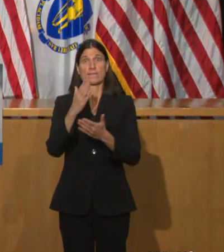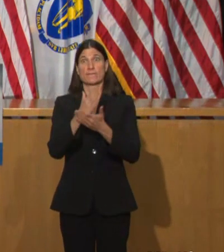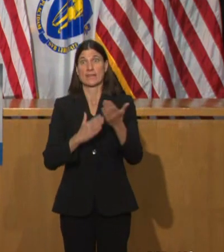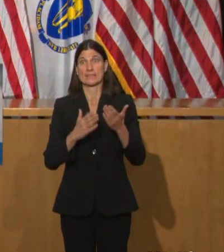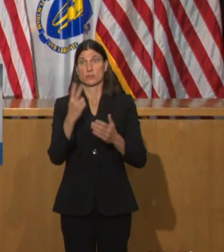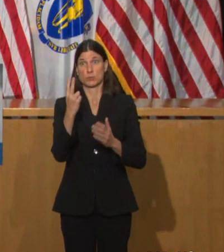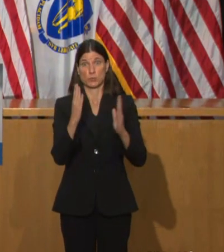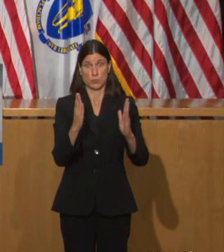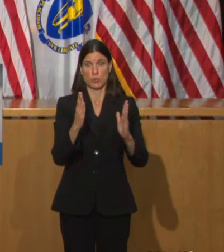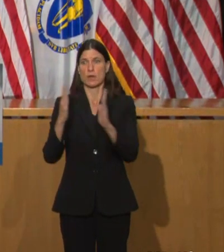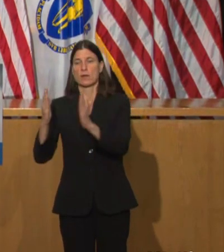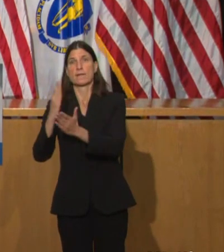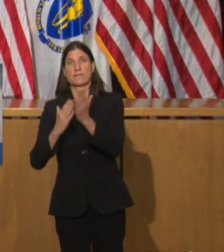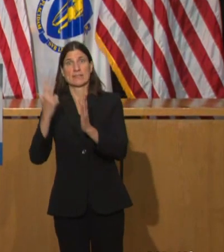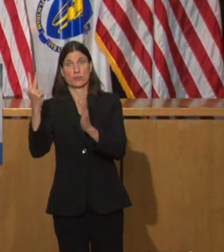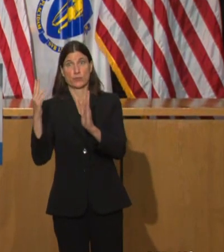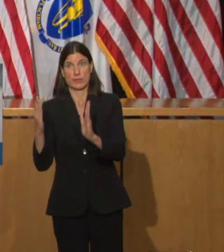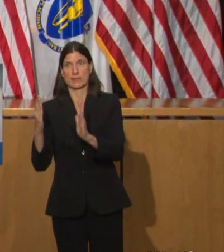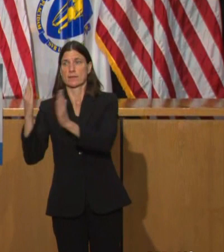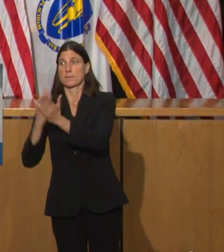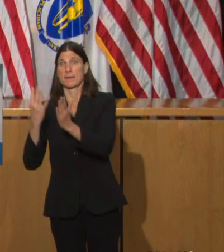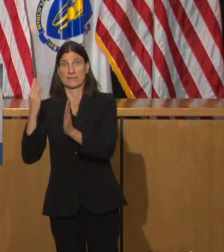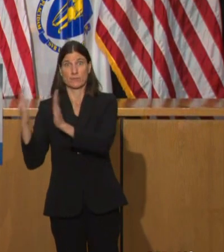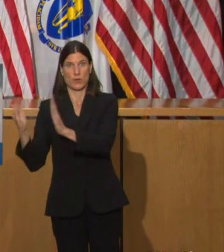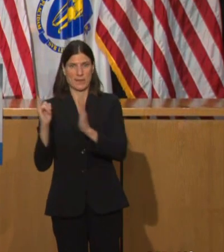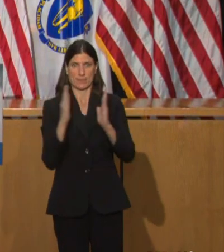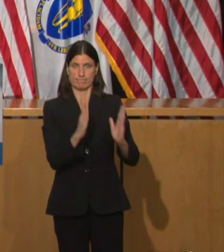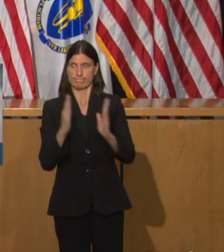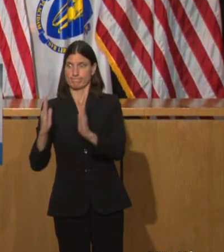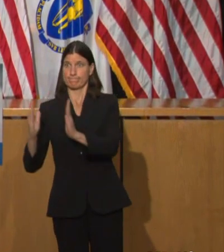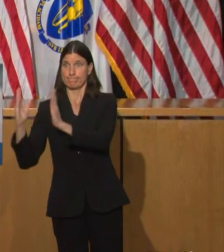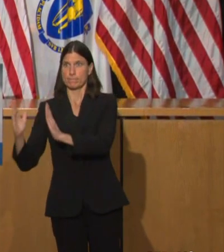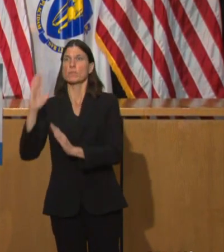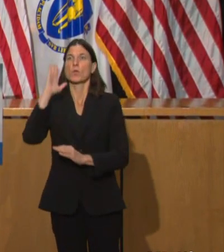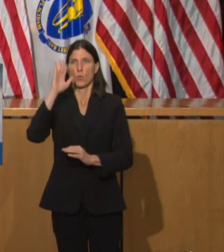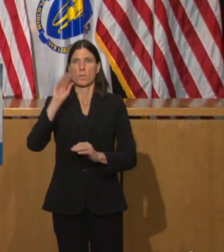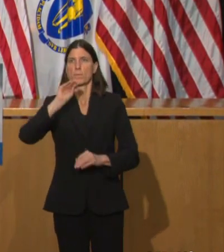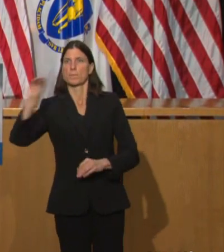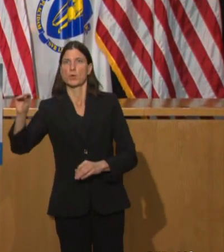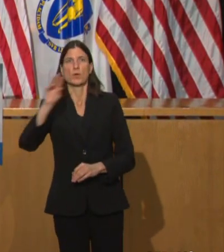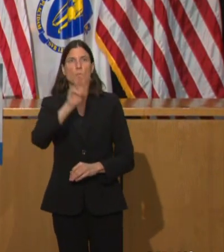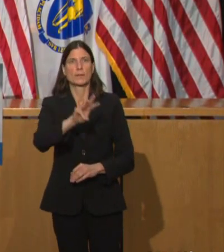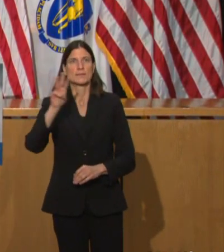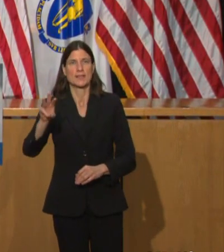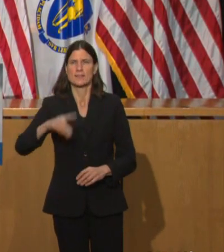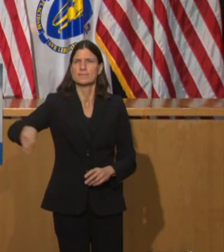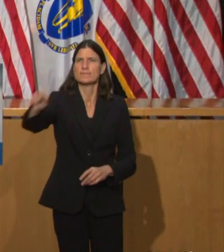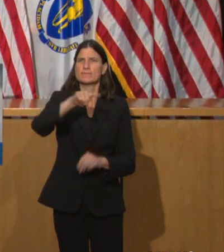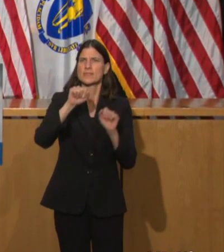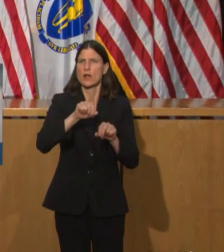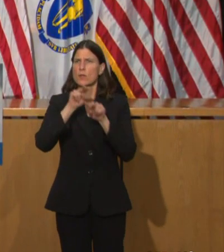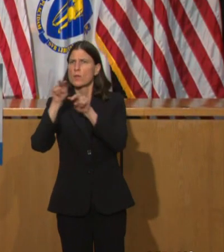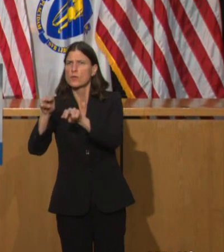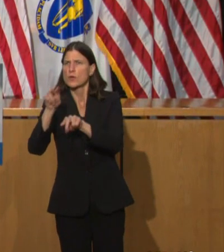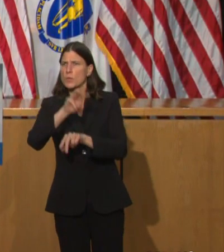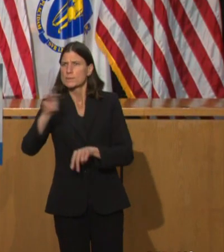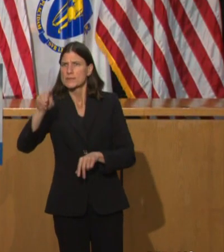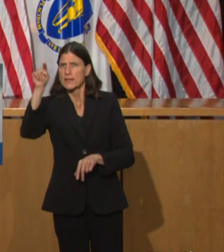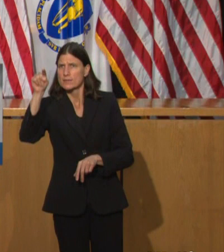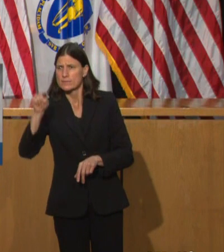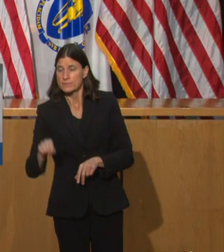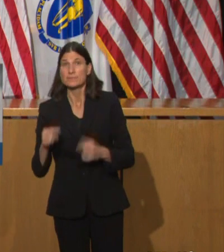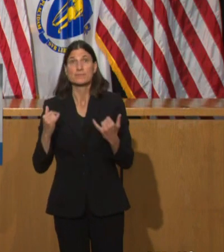guidance as this reopening process continues and we'll carefully monitor the data between today, June 1st, and June